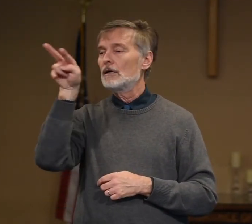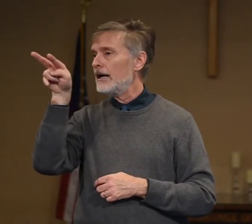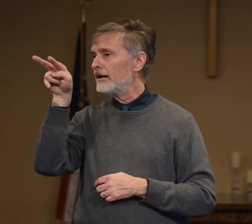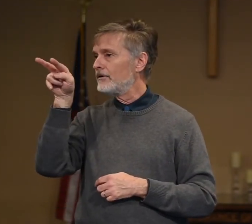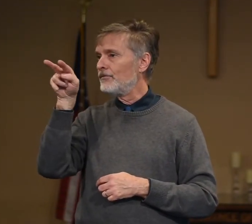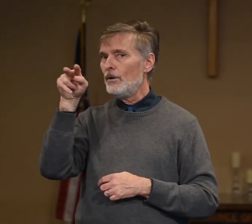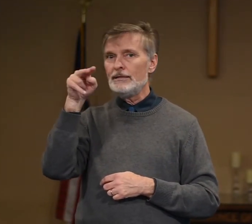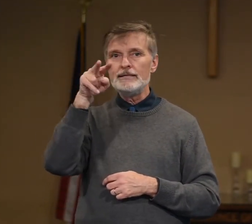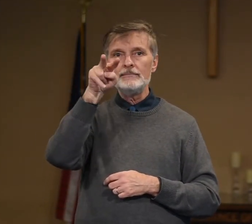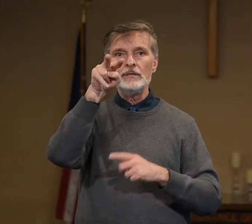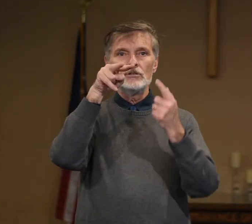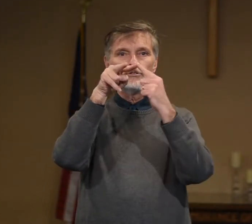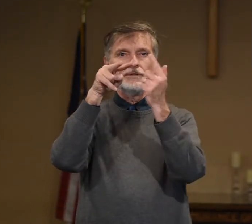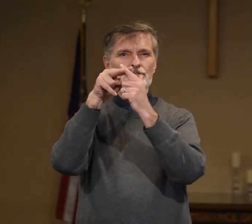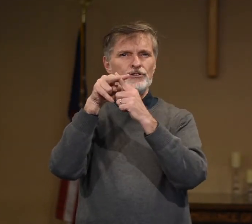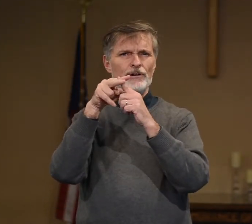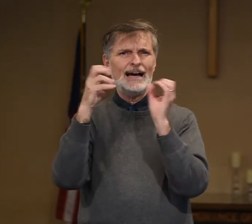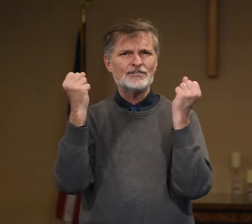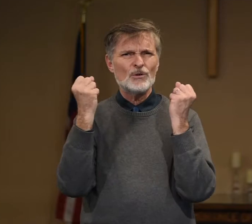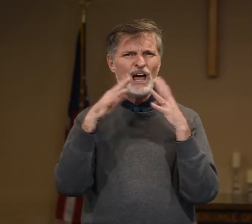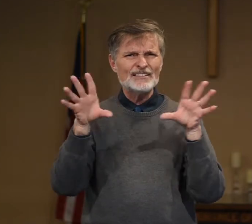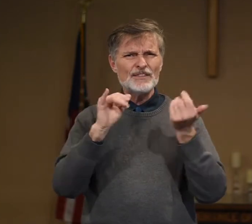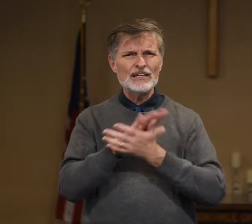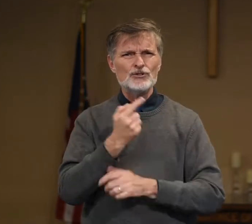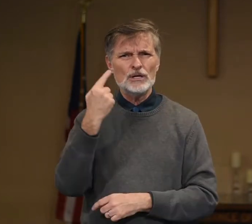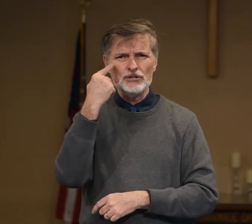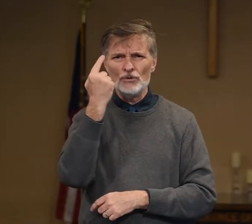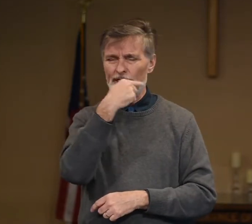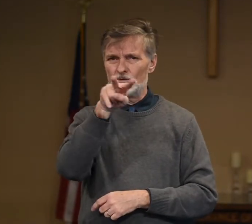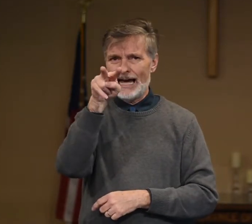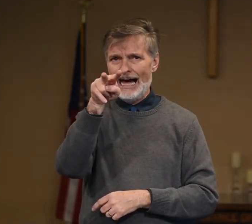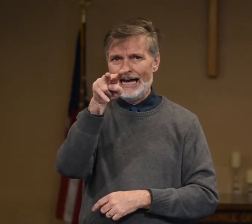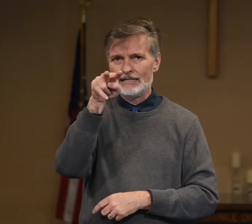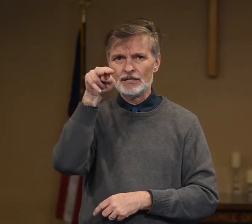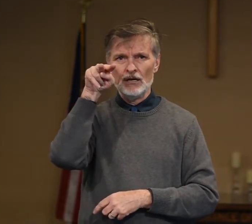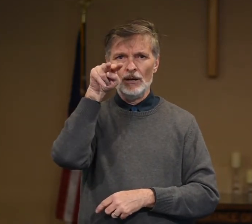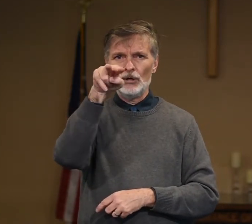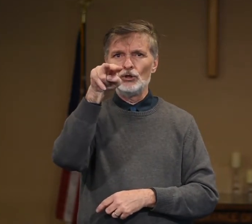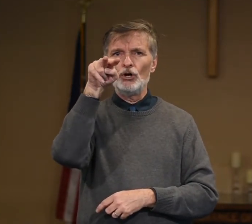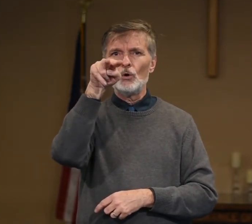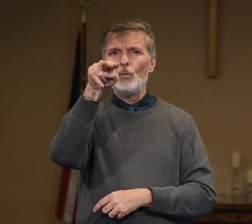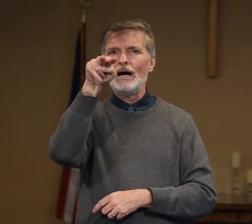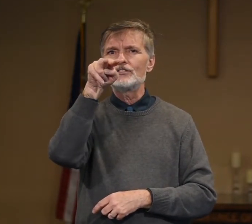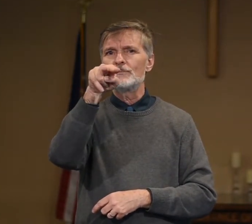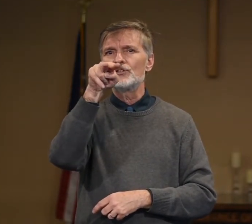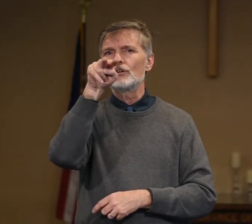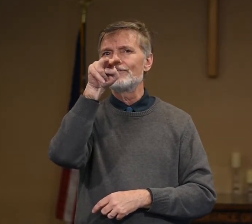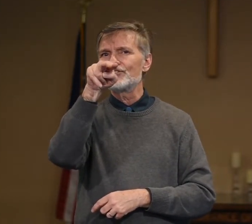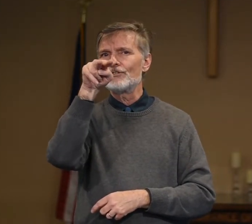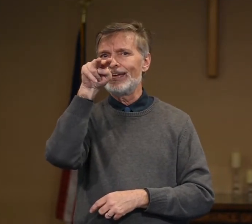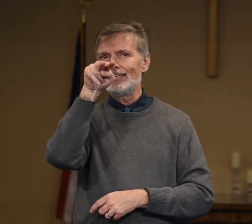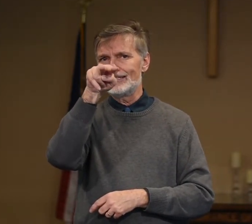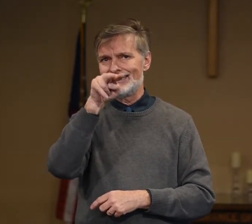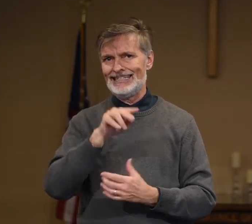can kind of avoid them. So these are your eyes. So lots of things you can do with those eyes. But look, watch, observe, survey, see.